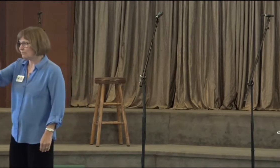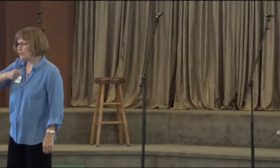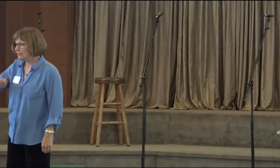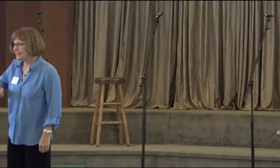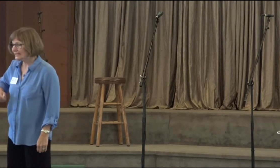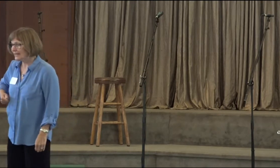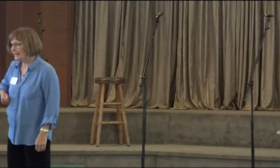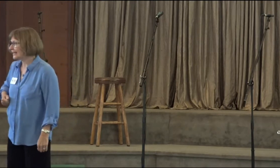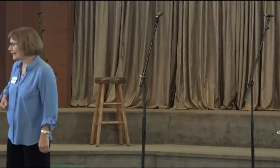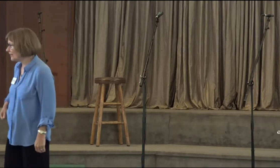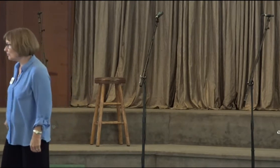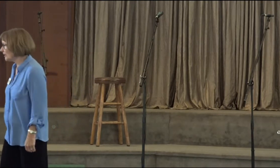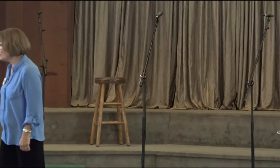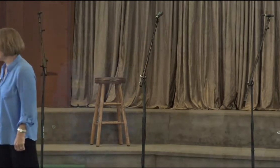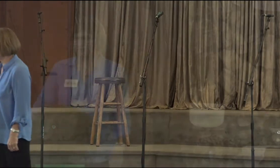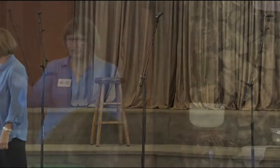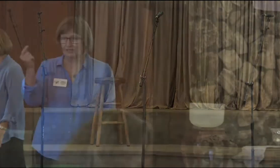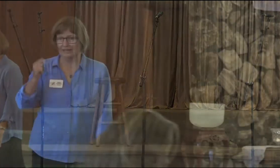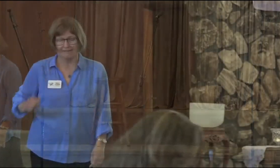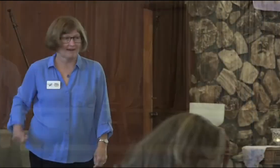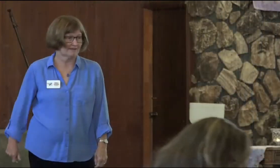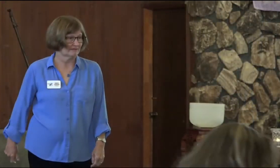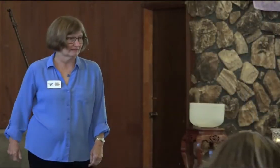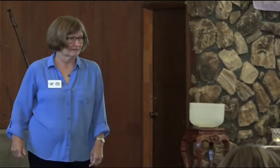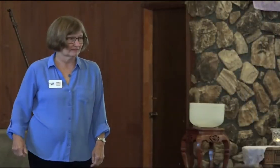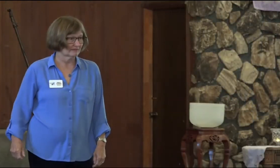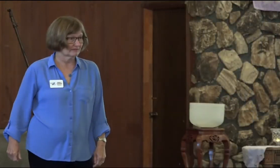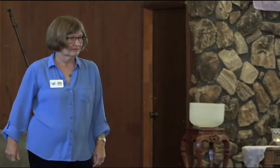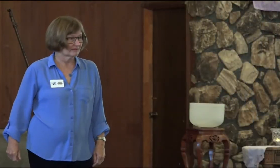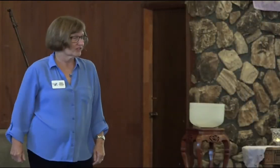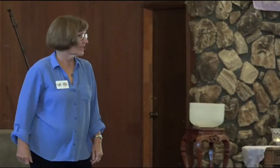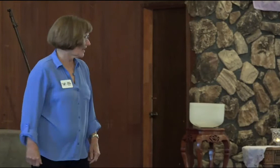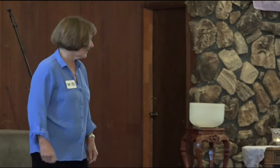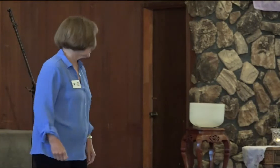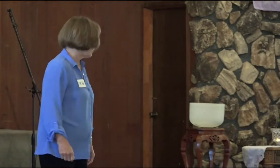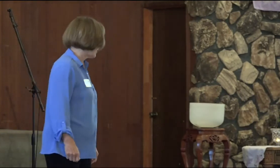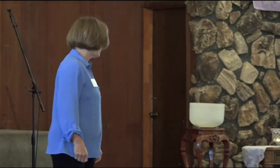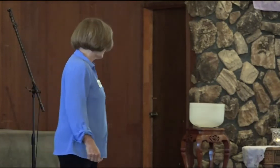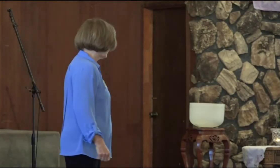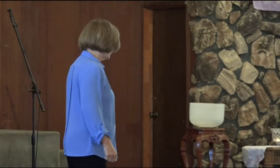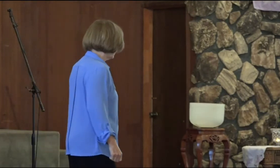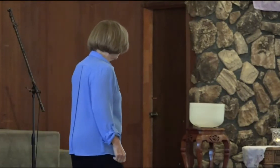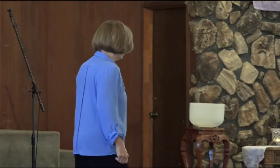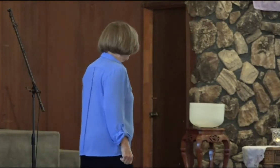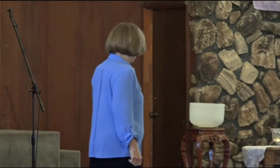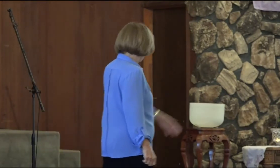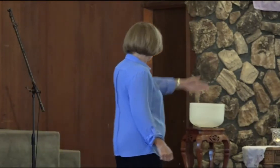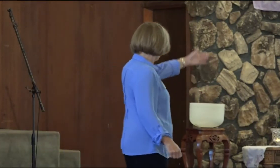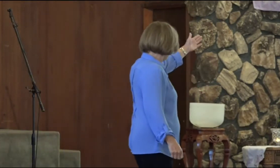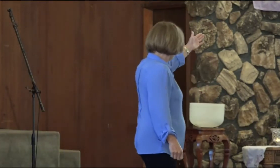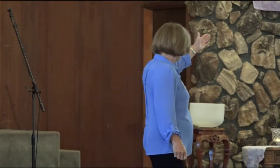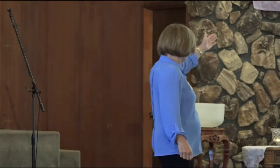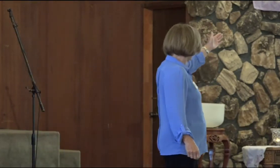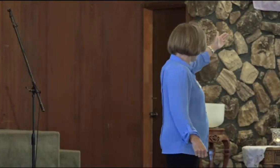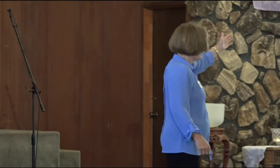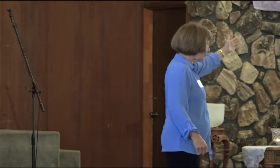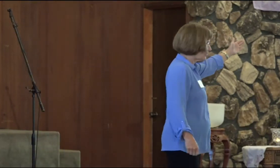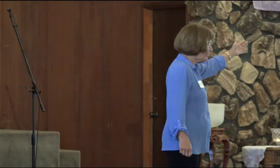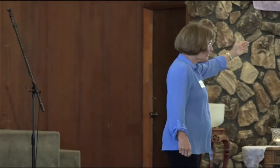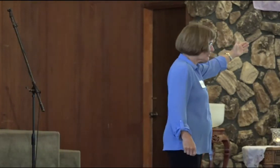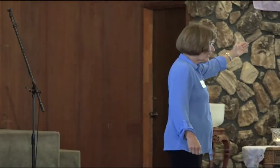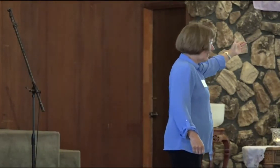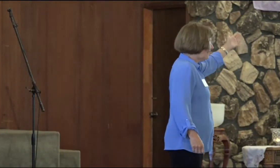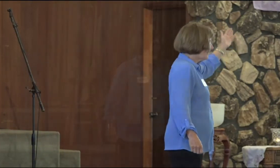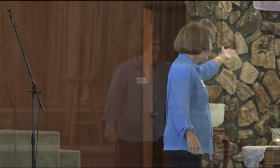one of these, and you need to pray, you just pull them aside, and they'll pray with you just like that. You say,